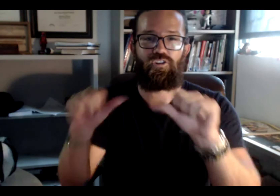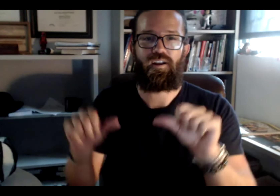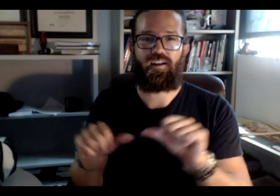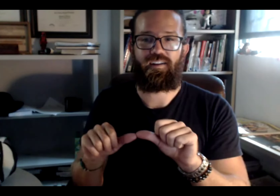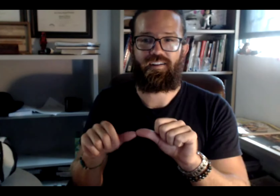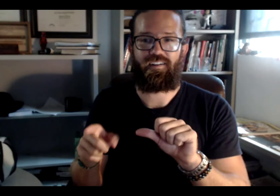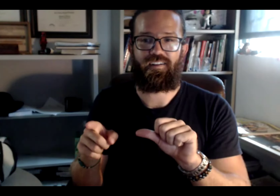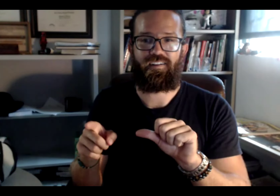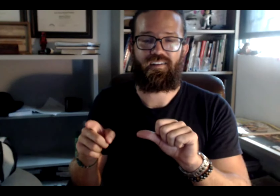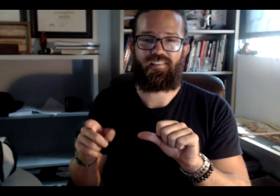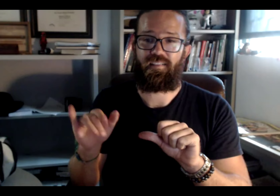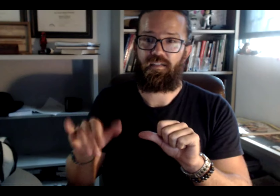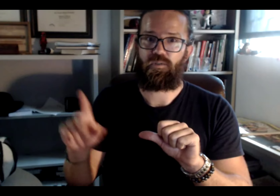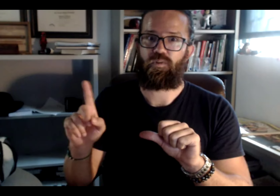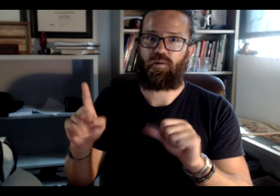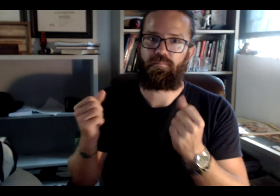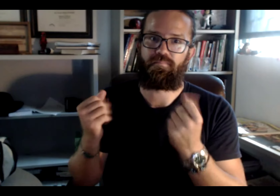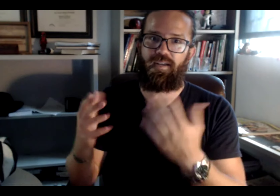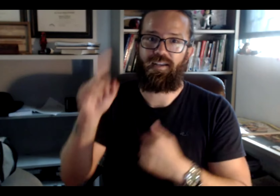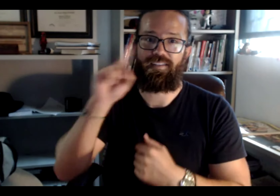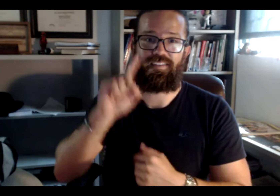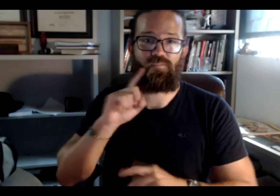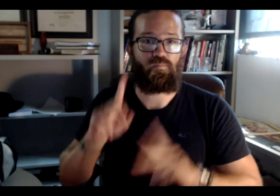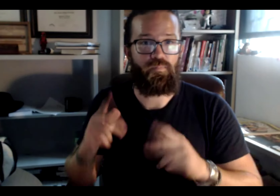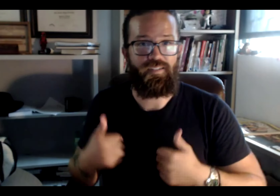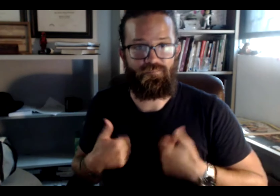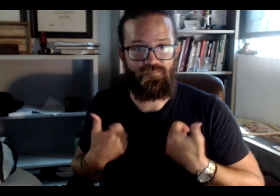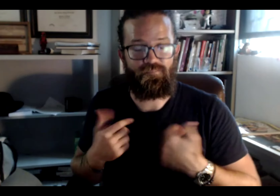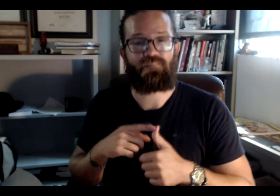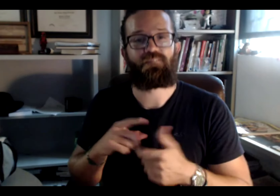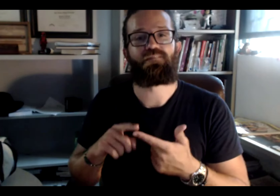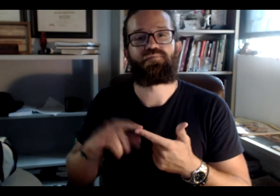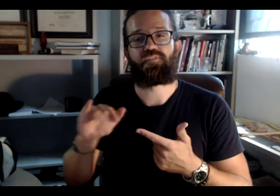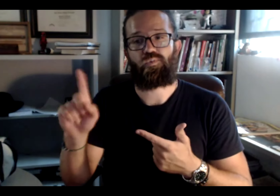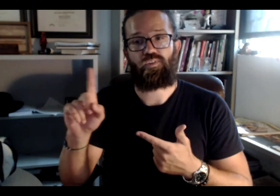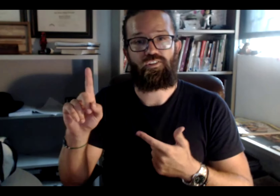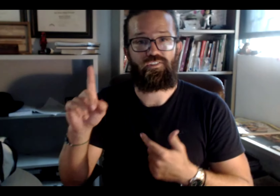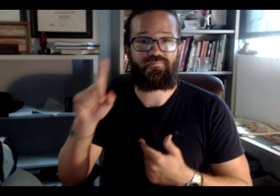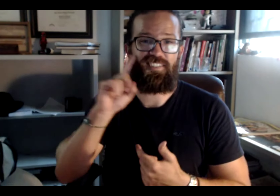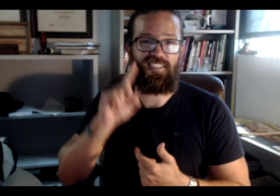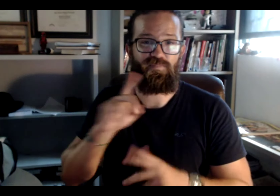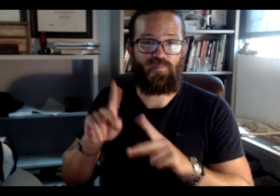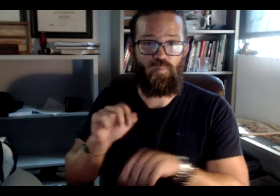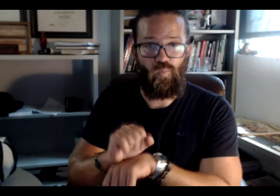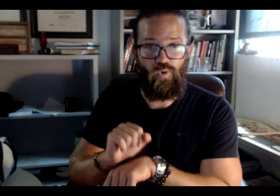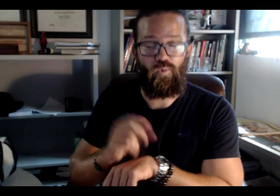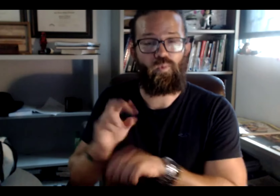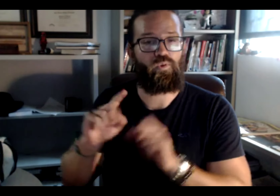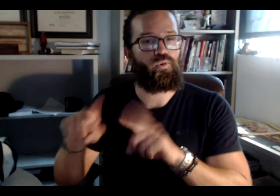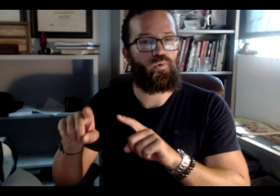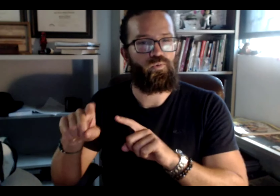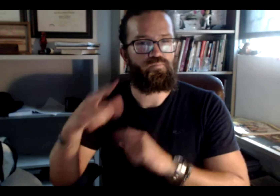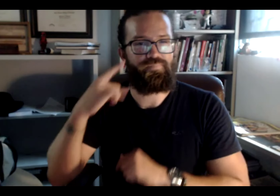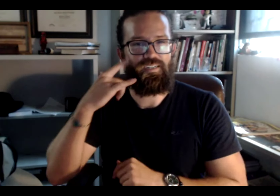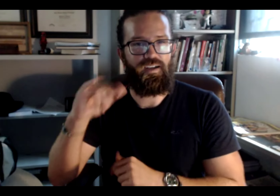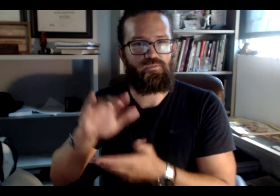you know, if we live, say, in the Bay Area, that's where a lot of deaf people live as well. And that's where a